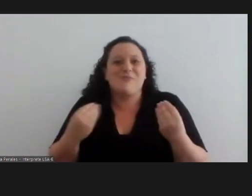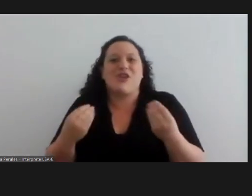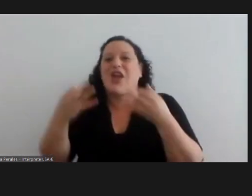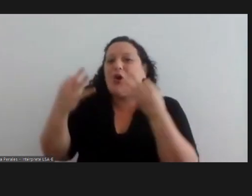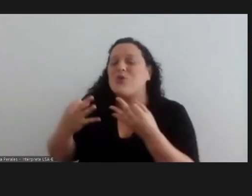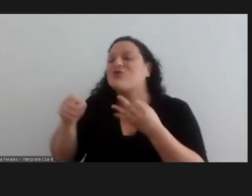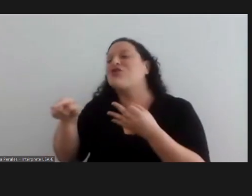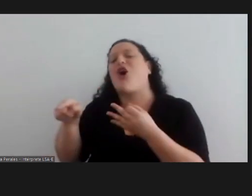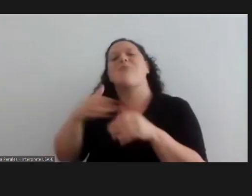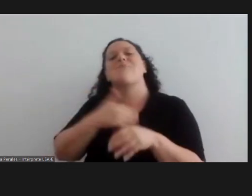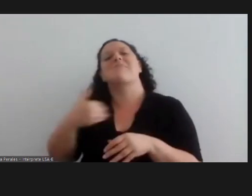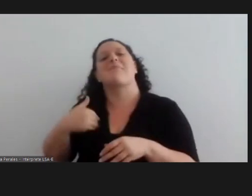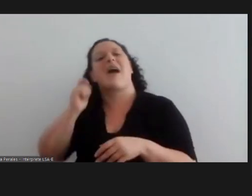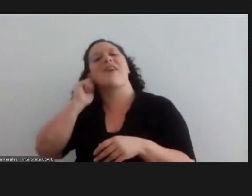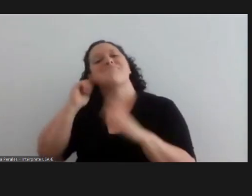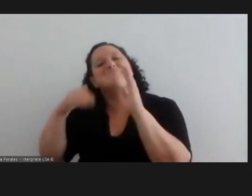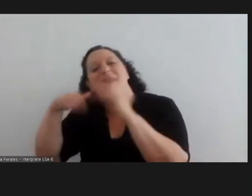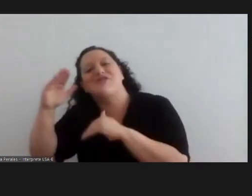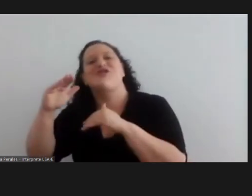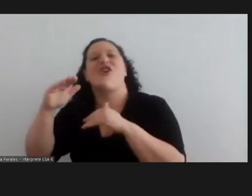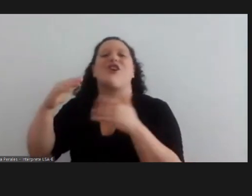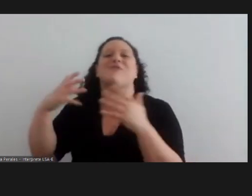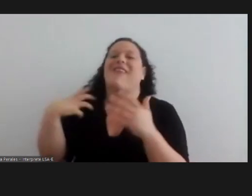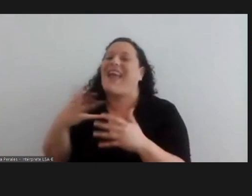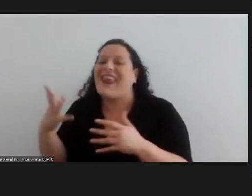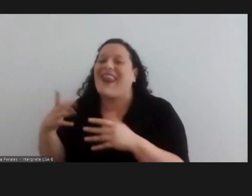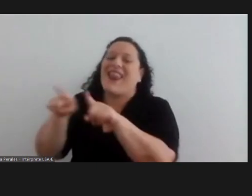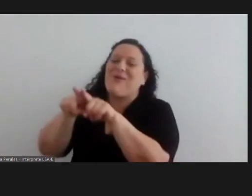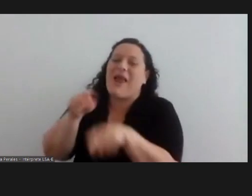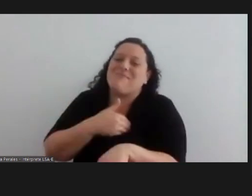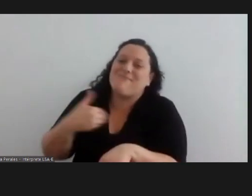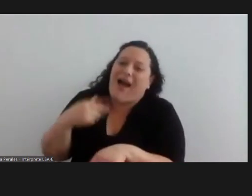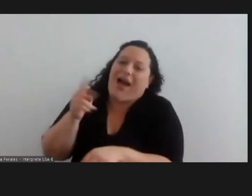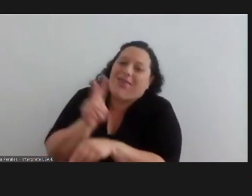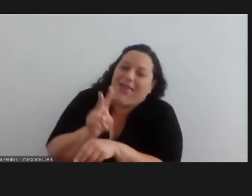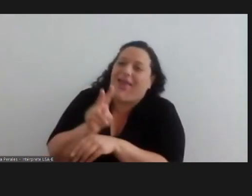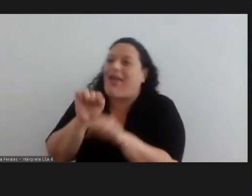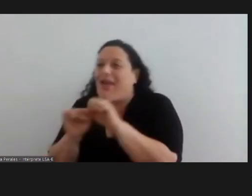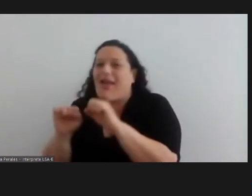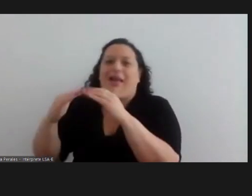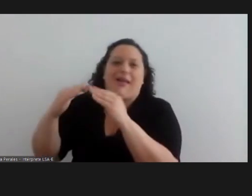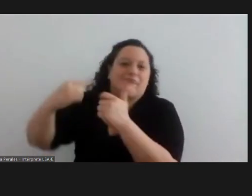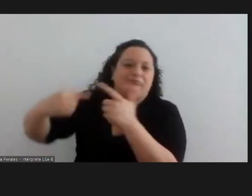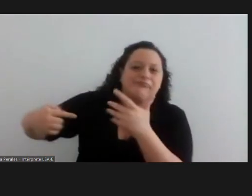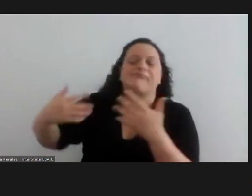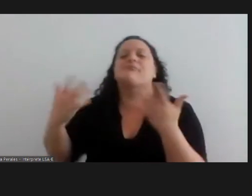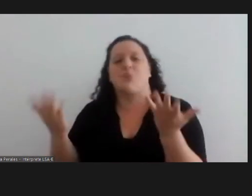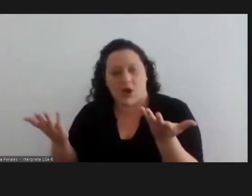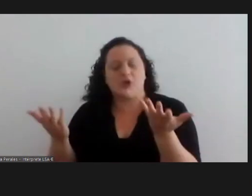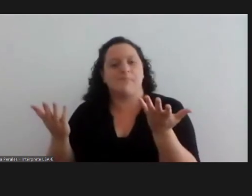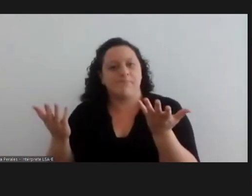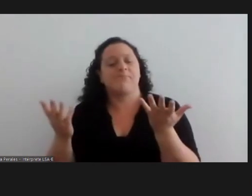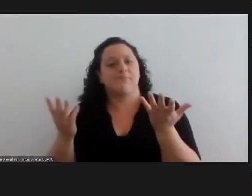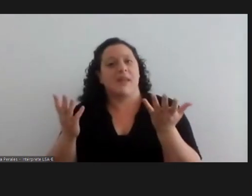that's because the eldest sister ending up being a